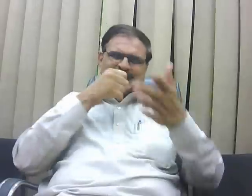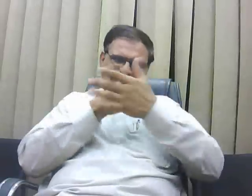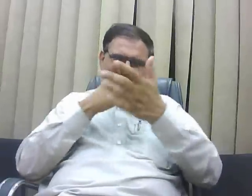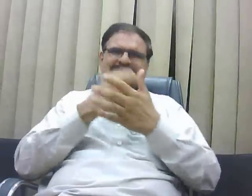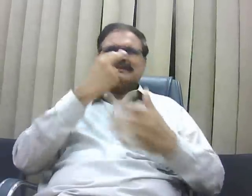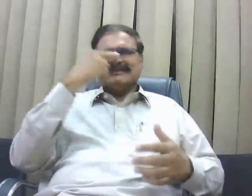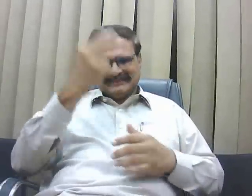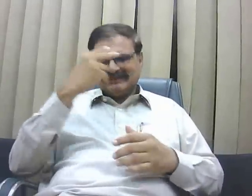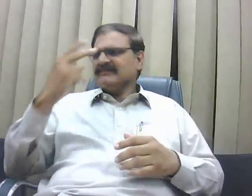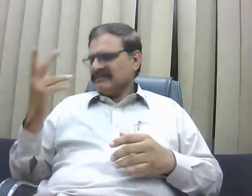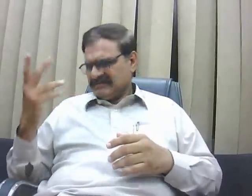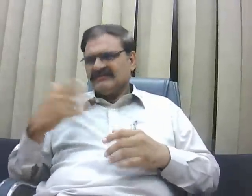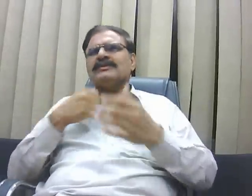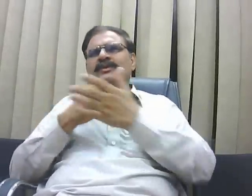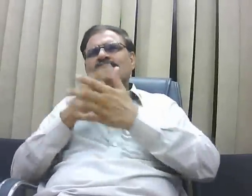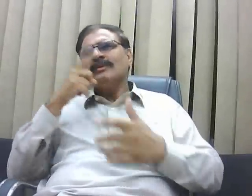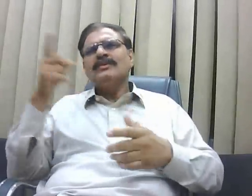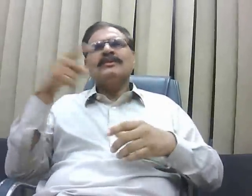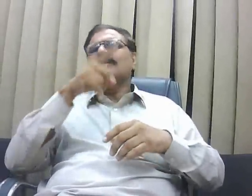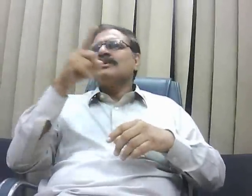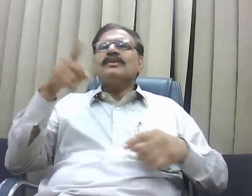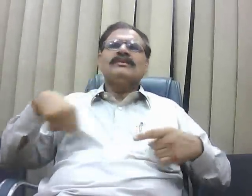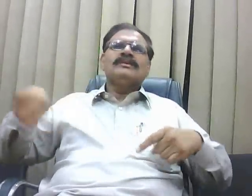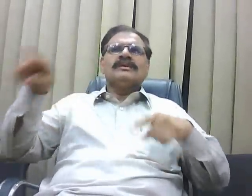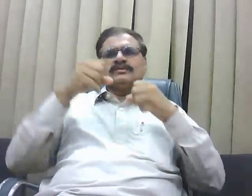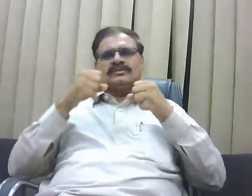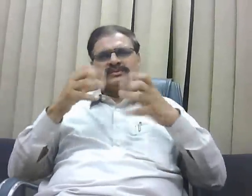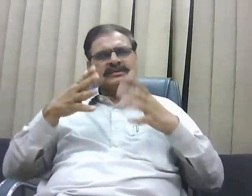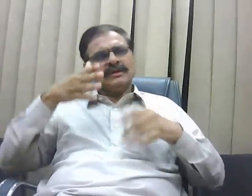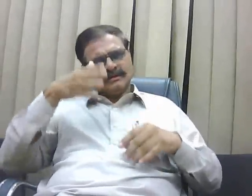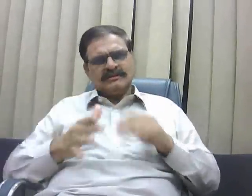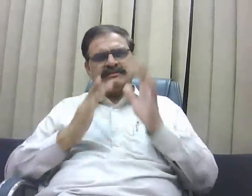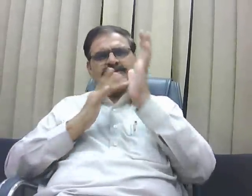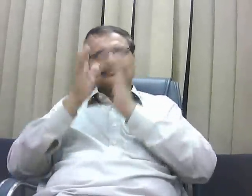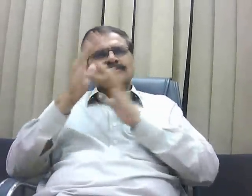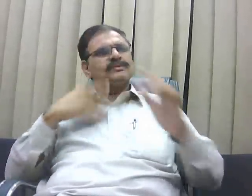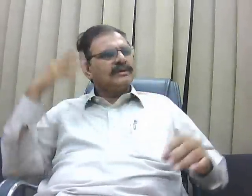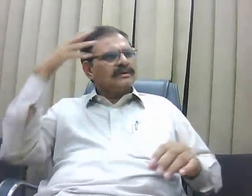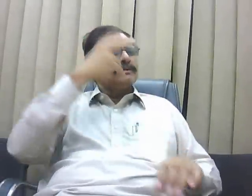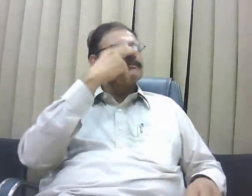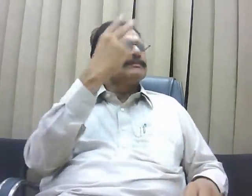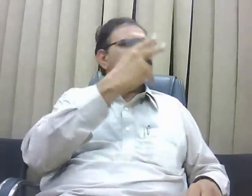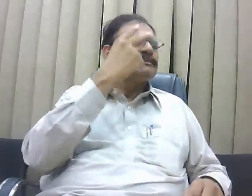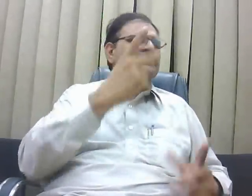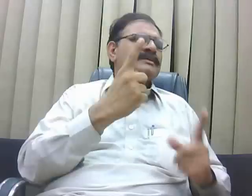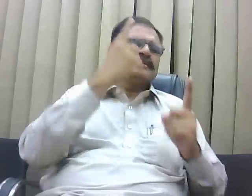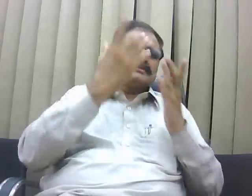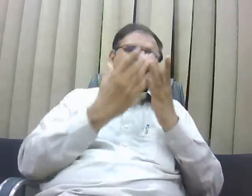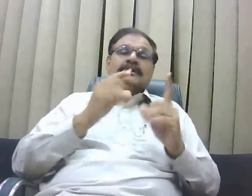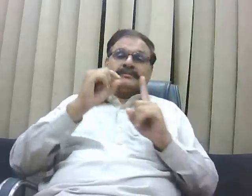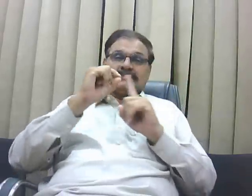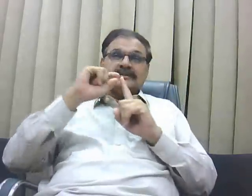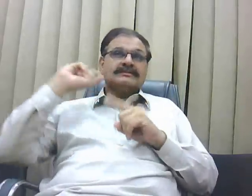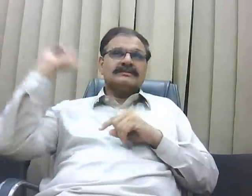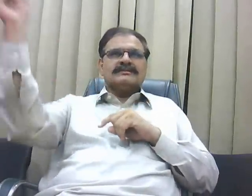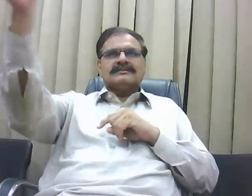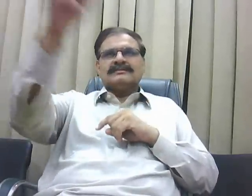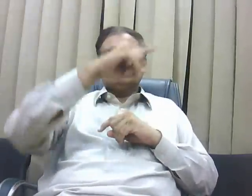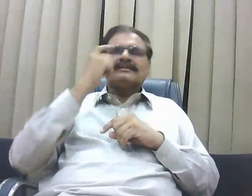and how to fight with them. Number six, was strange that the one of the movies was promising because he was very short, very